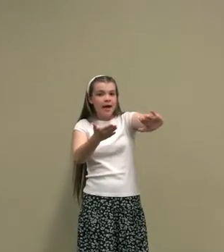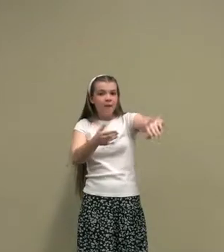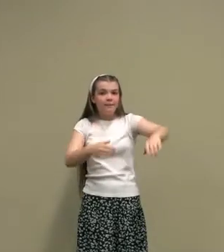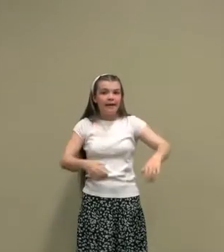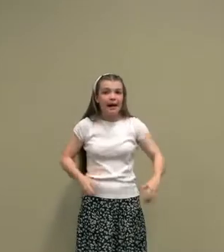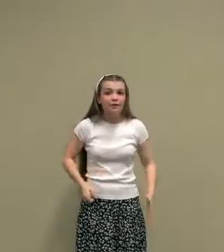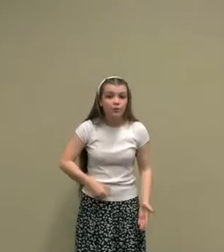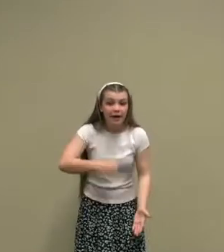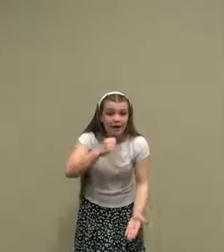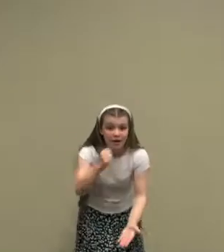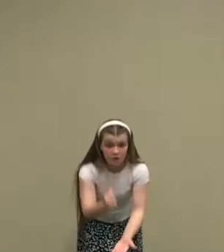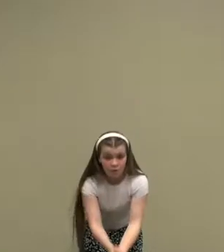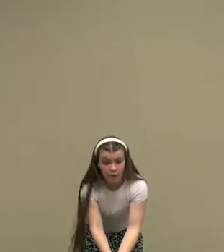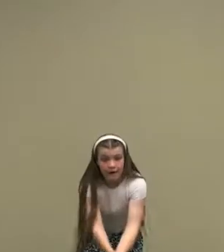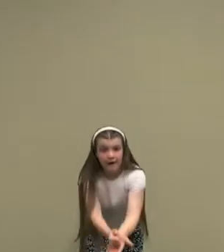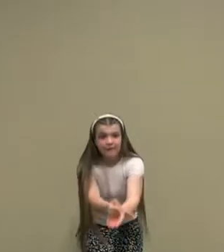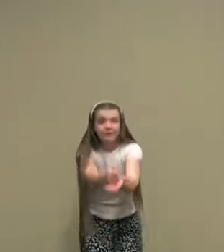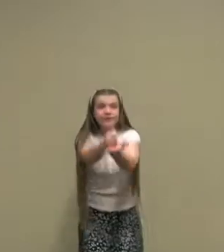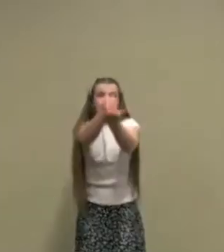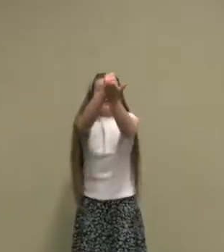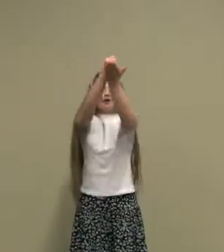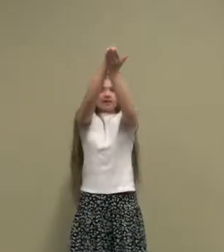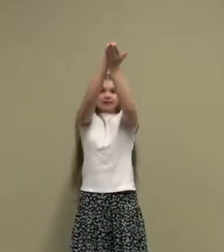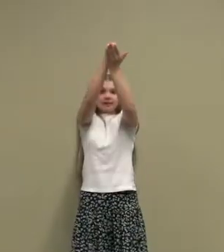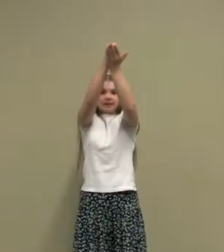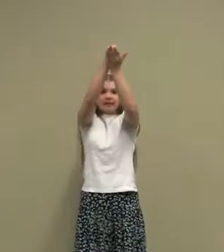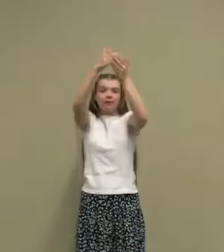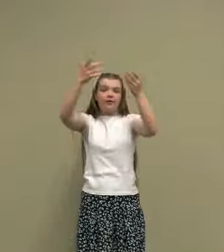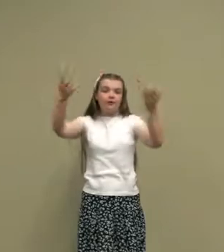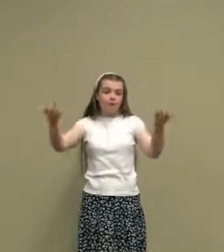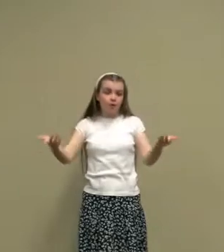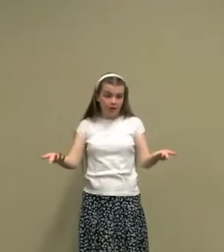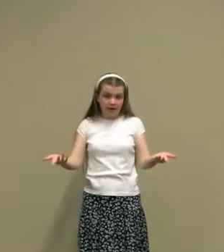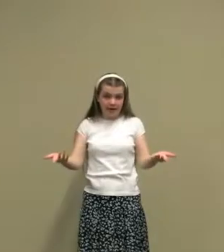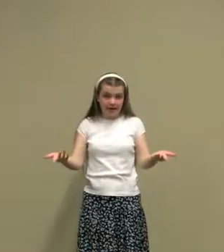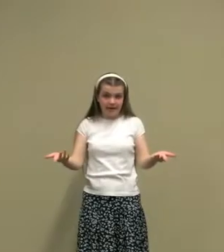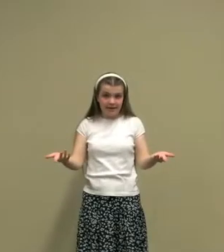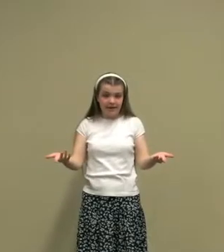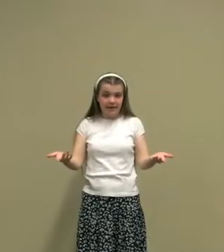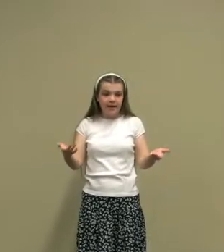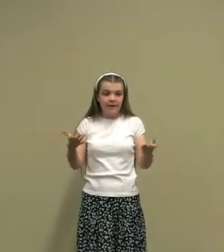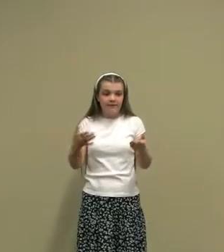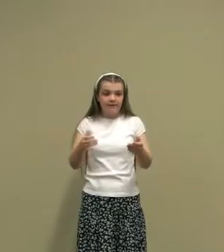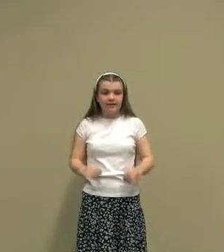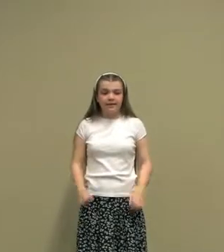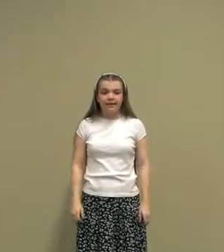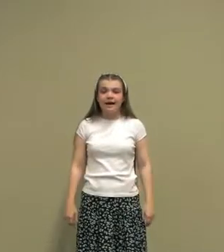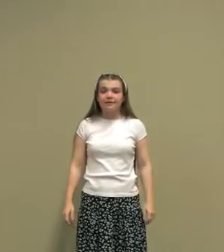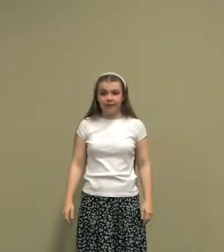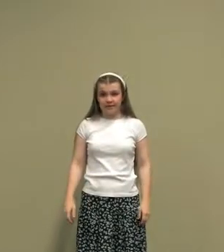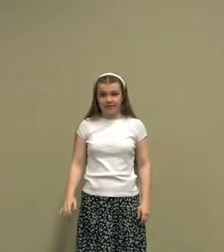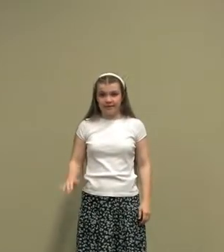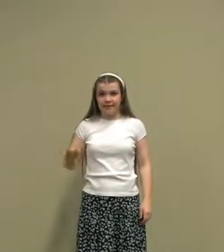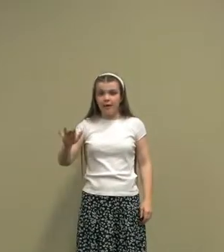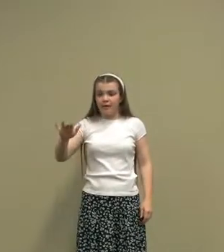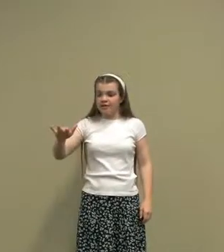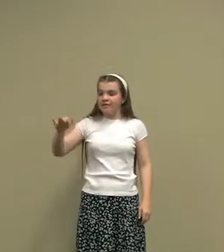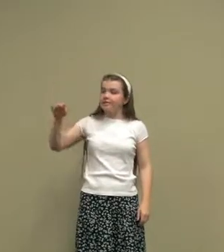helping out wherever he could. And then we'll go through the chorus again. And then finally the last verse is, When Jesus